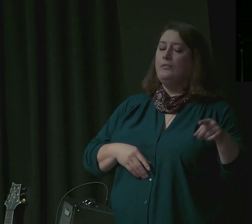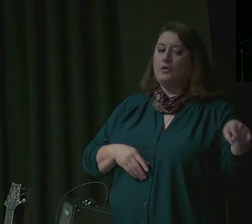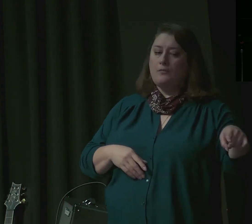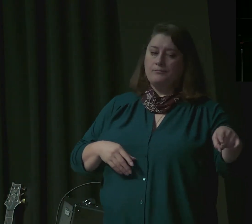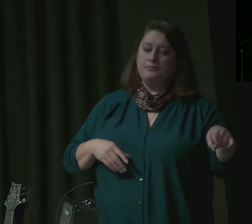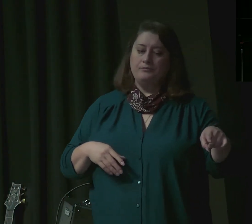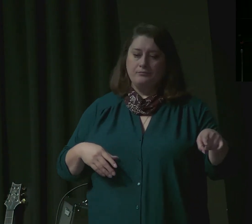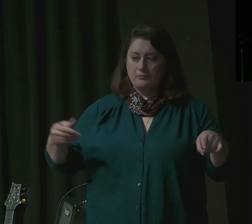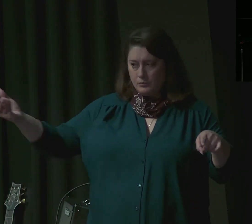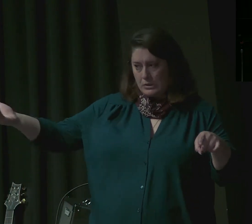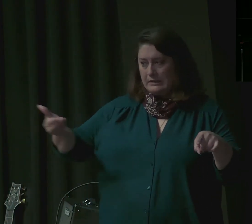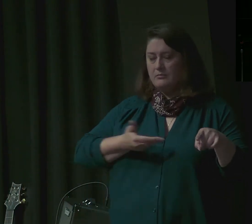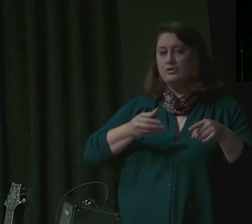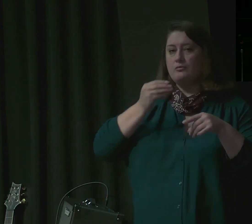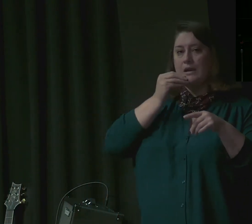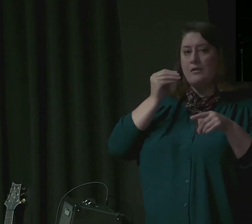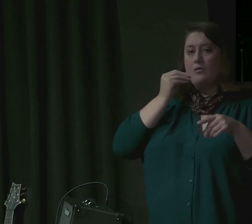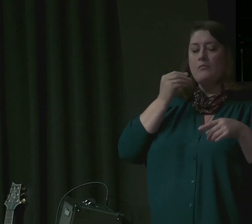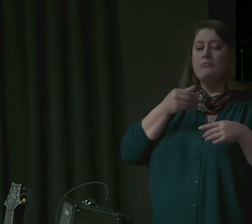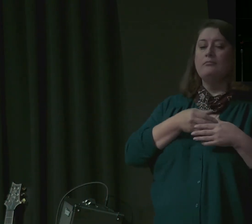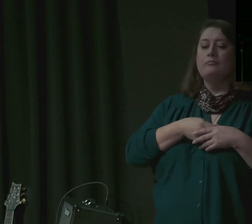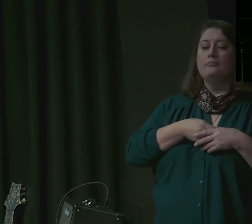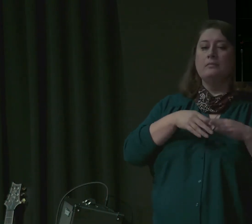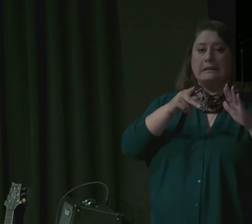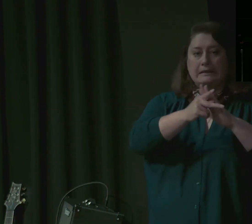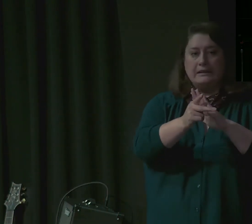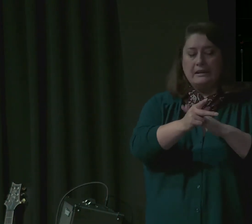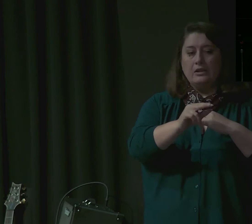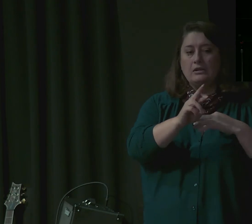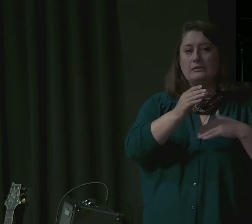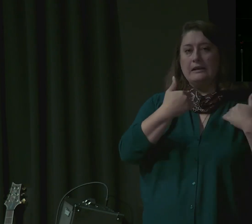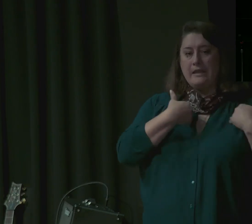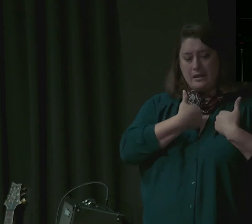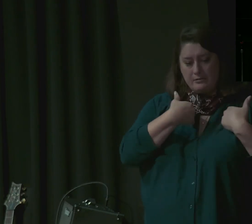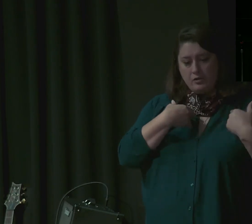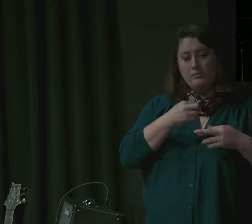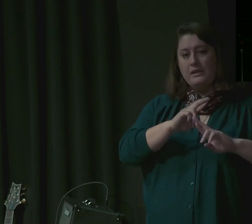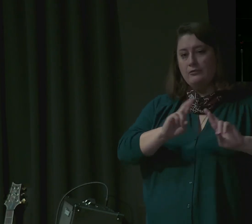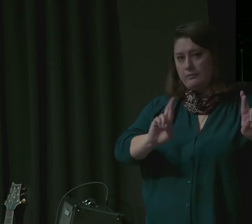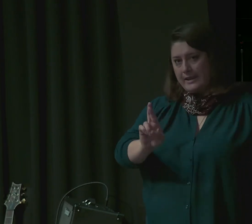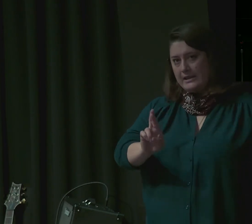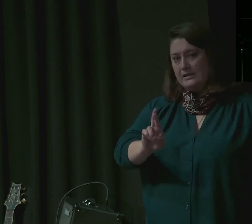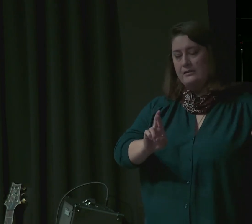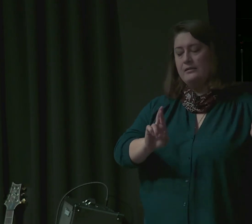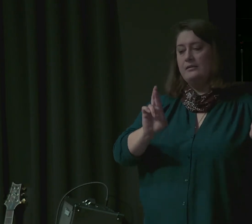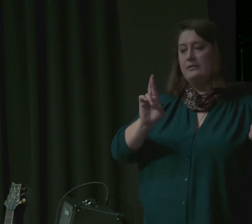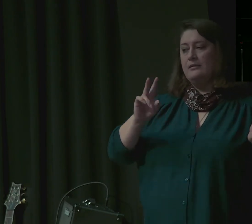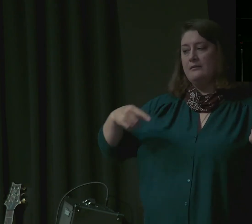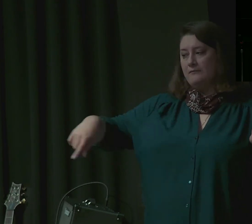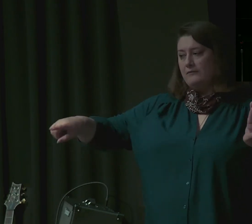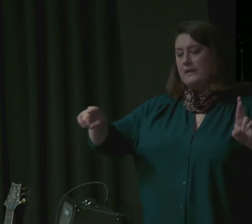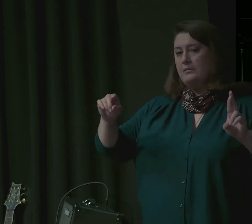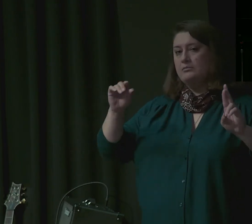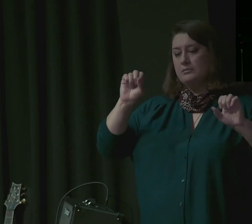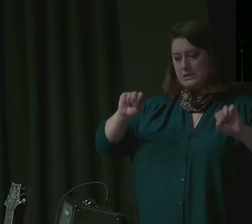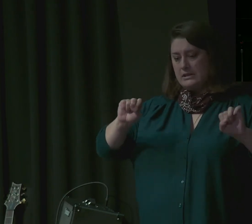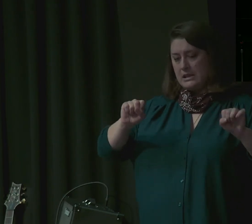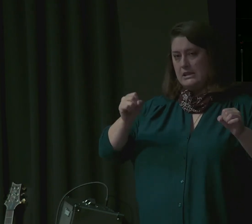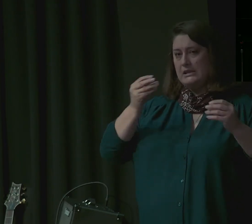ready, for the men are to dine with me at noon. The man did as Joseph told him and brought the